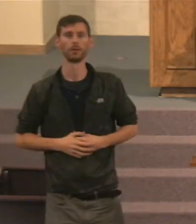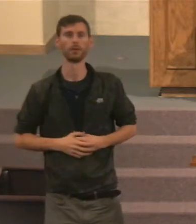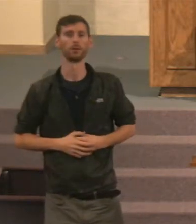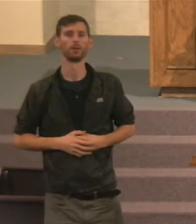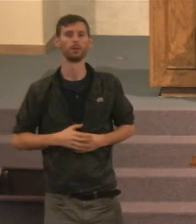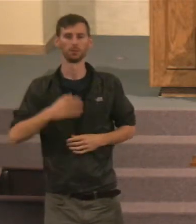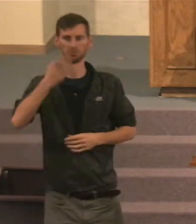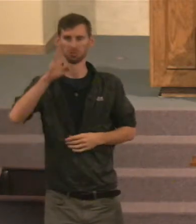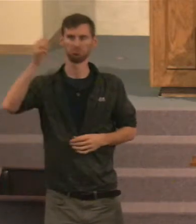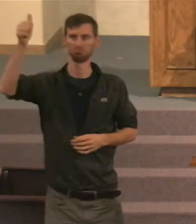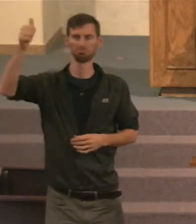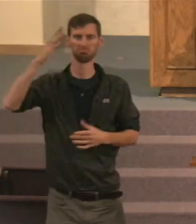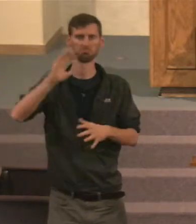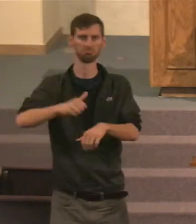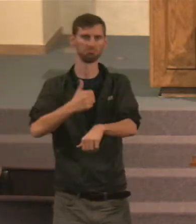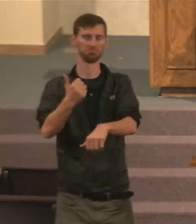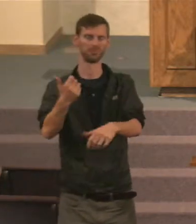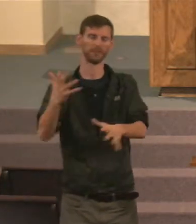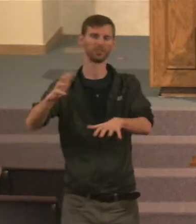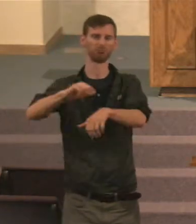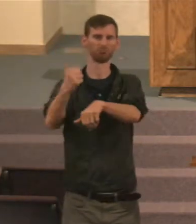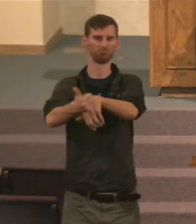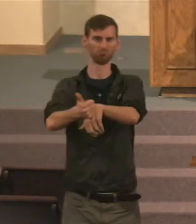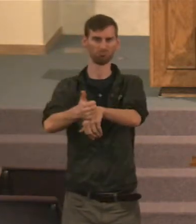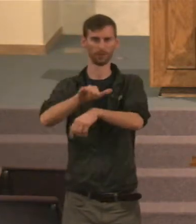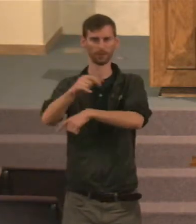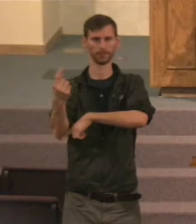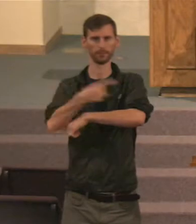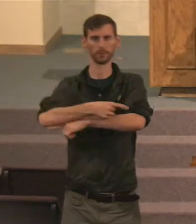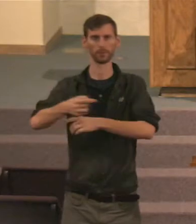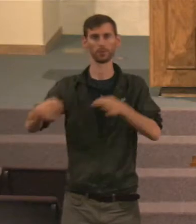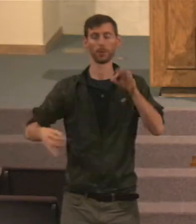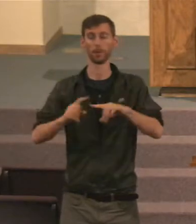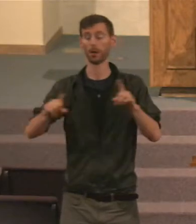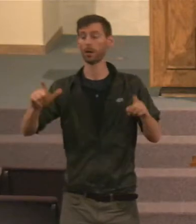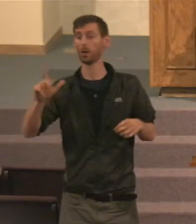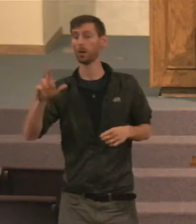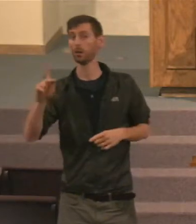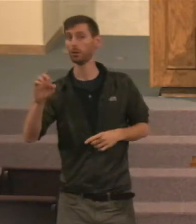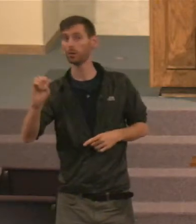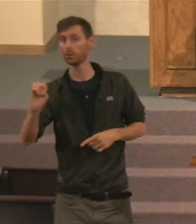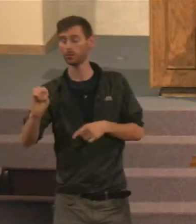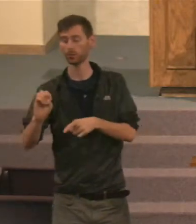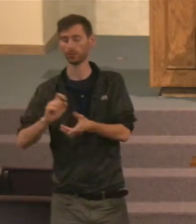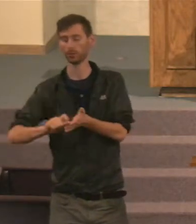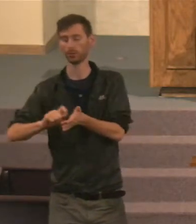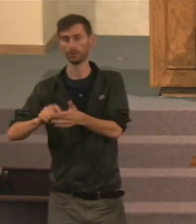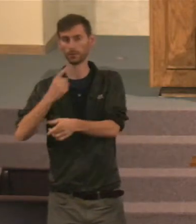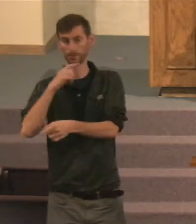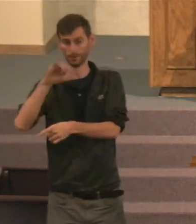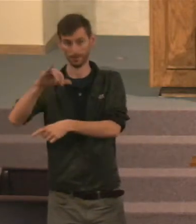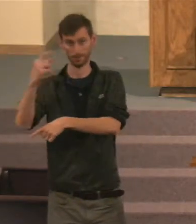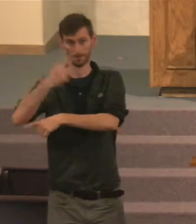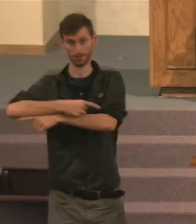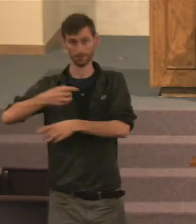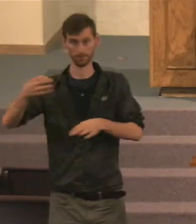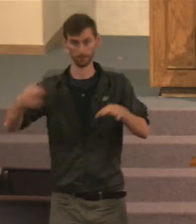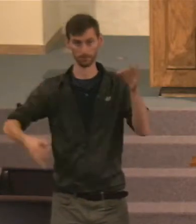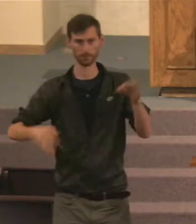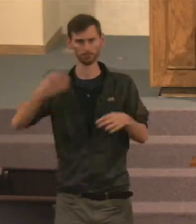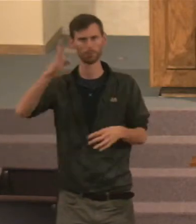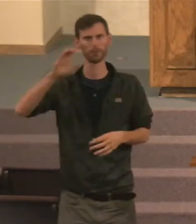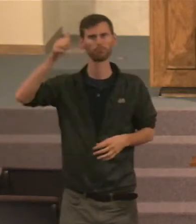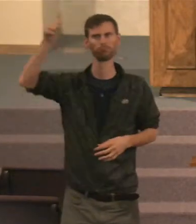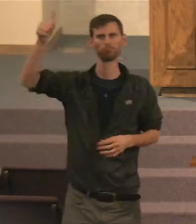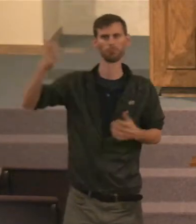God has appointed that day of judgment. But there, Luke writes about it, And says that, That that day of judgment, God has